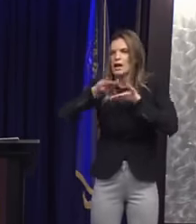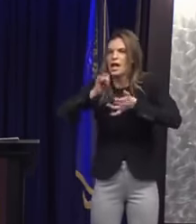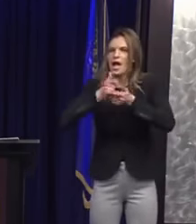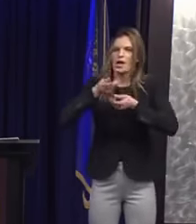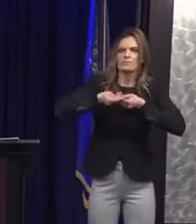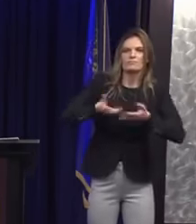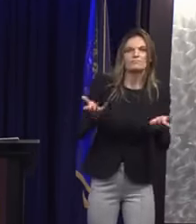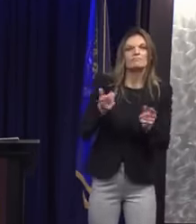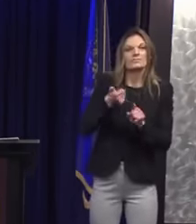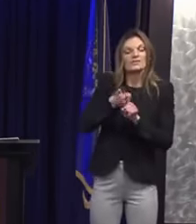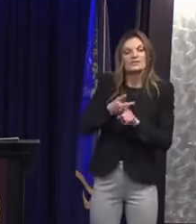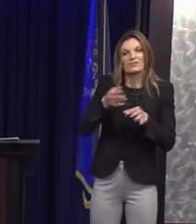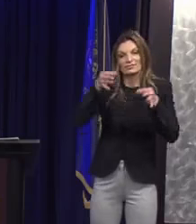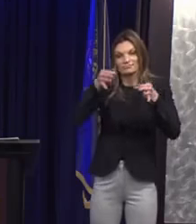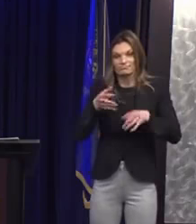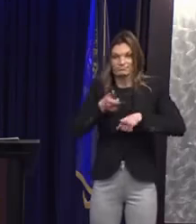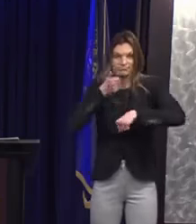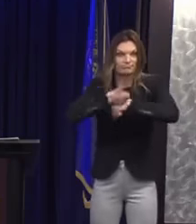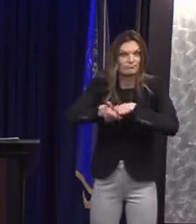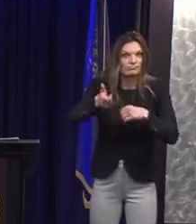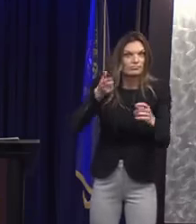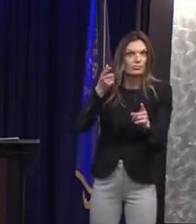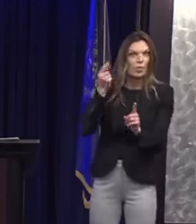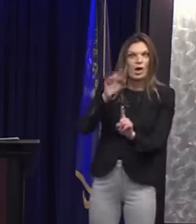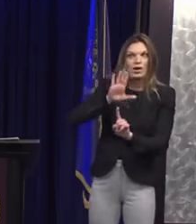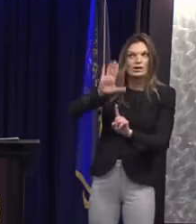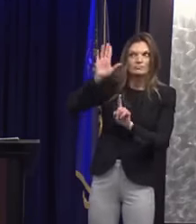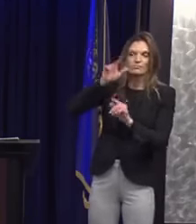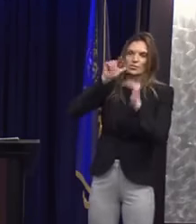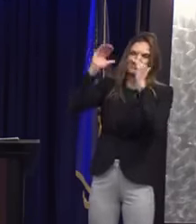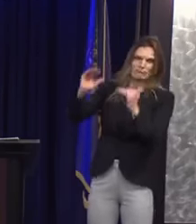not initiated by the U.S. Attorney's Office.